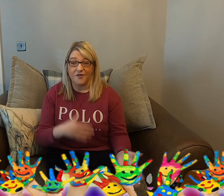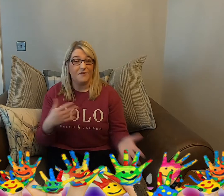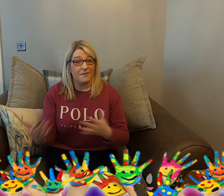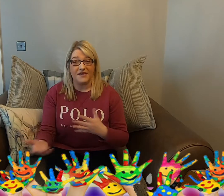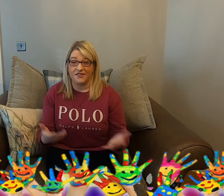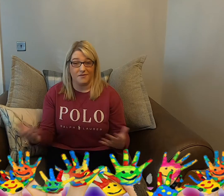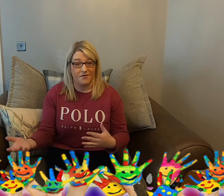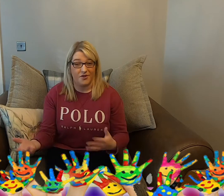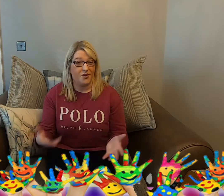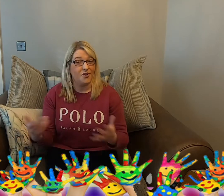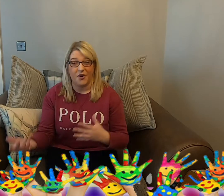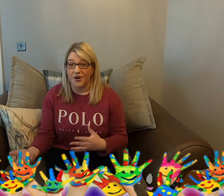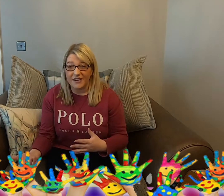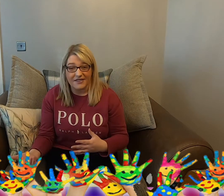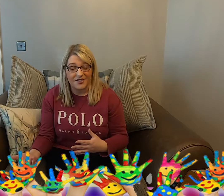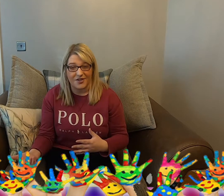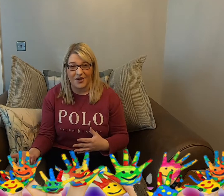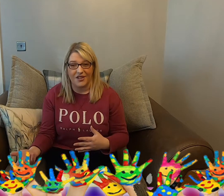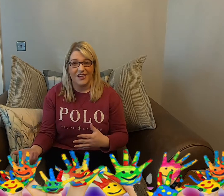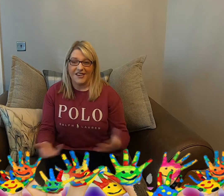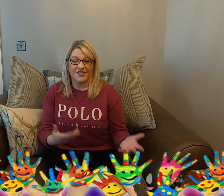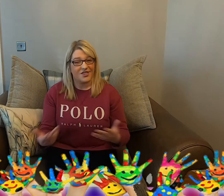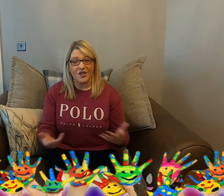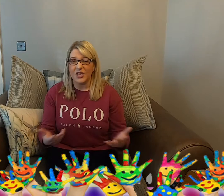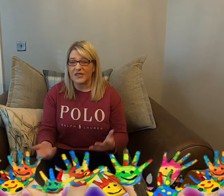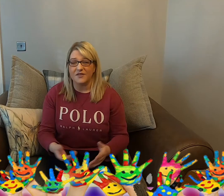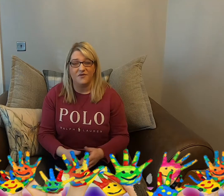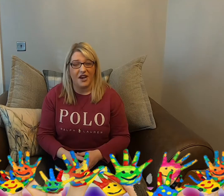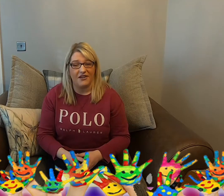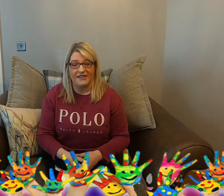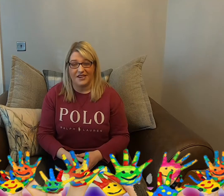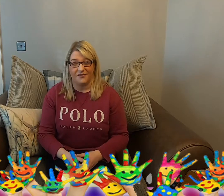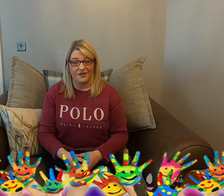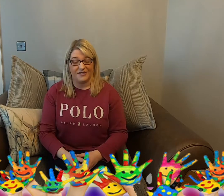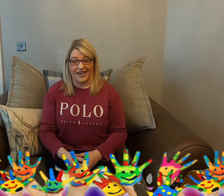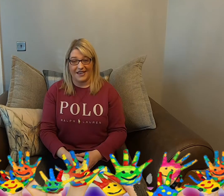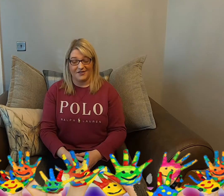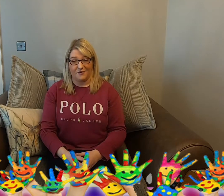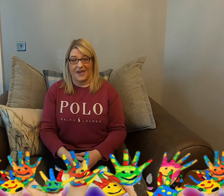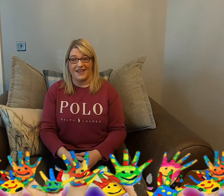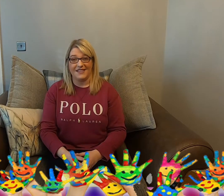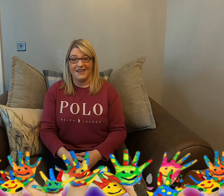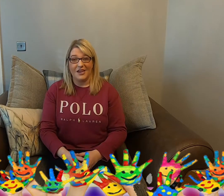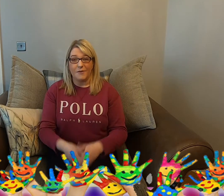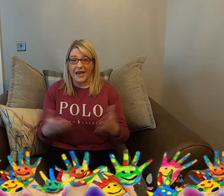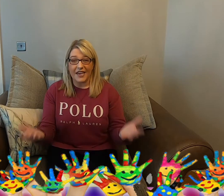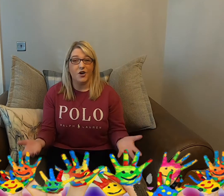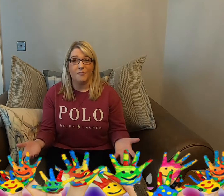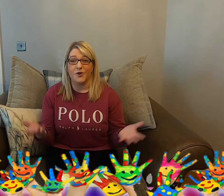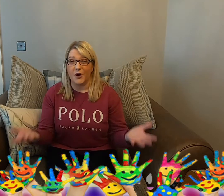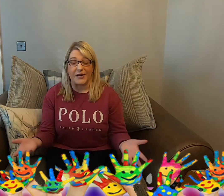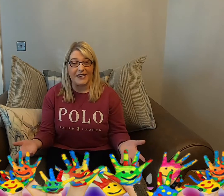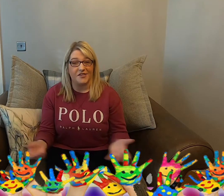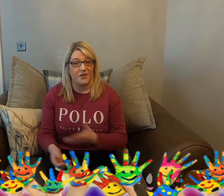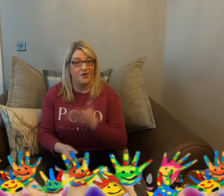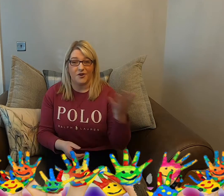For maybe some of you who are in school, school looks very different as well. But I hope regardless whether you're